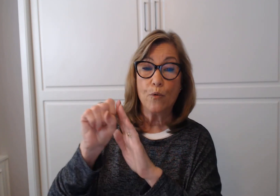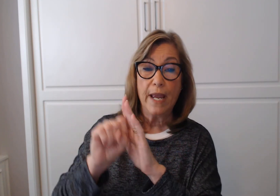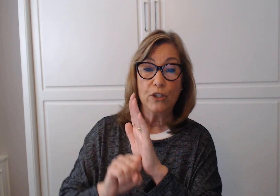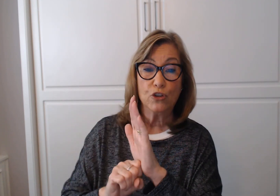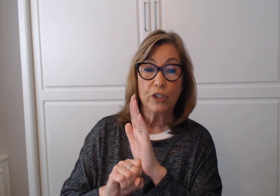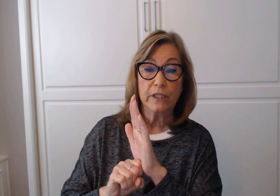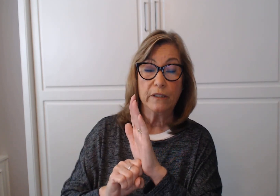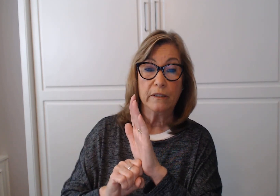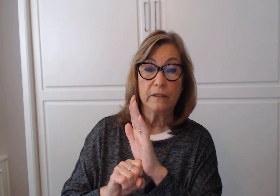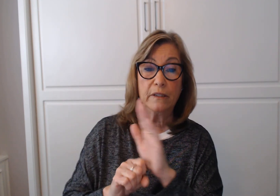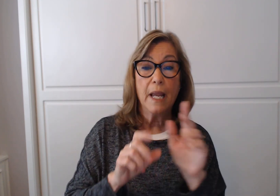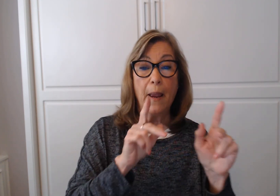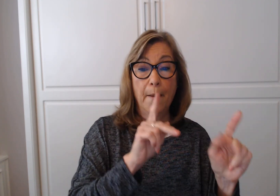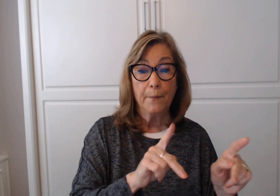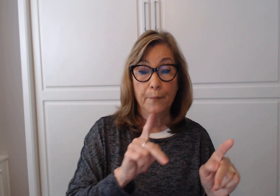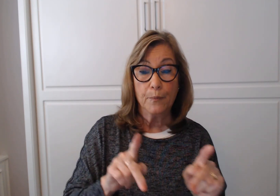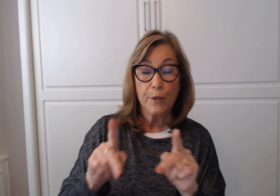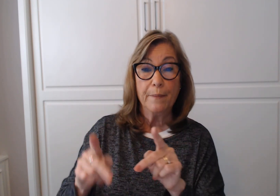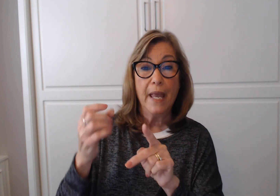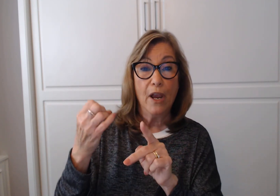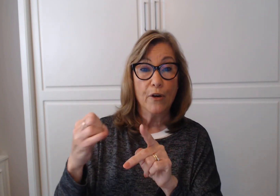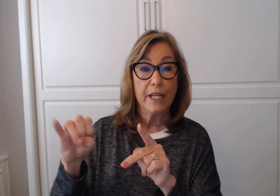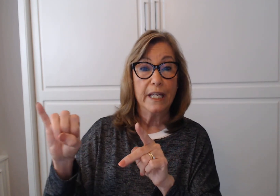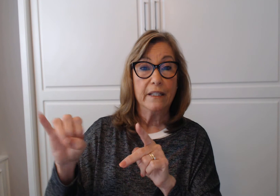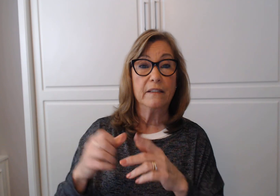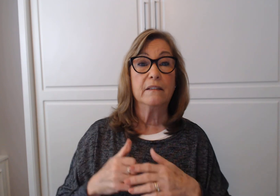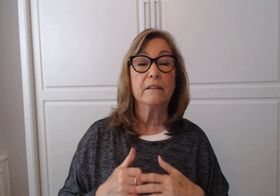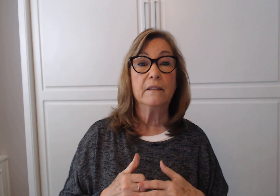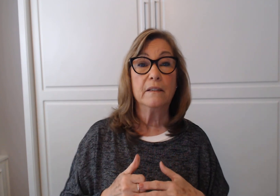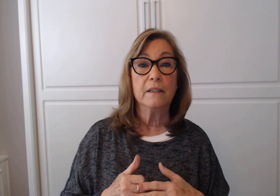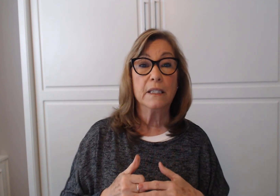Preparing. Disappear.